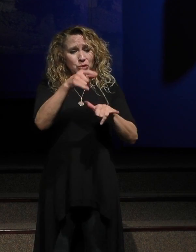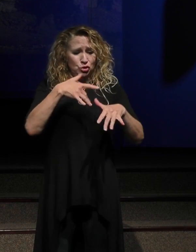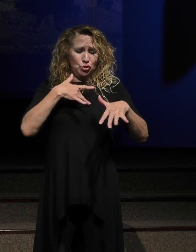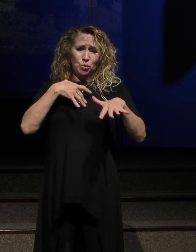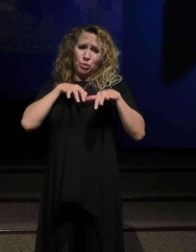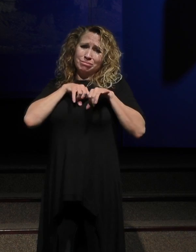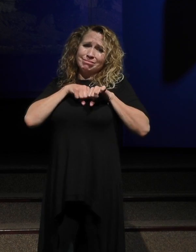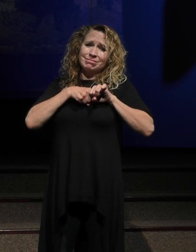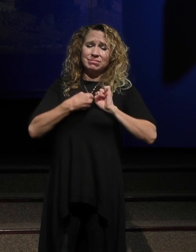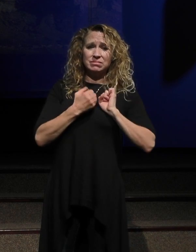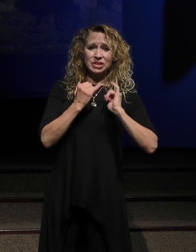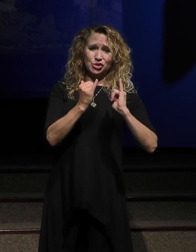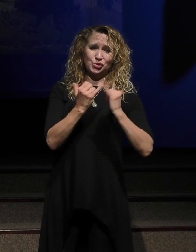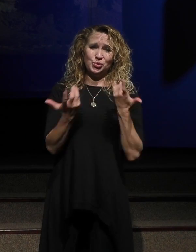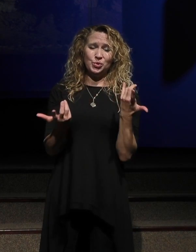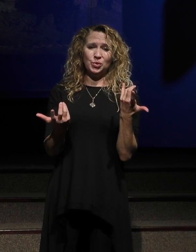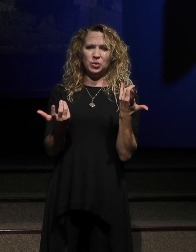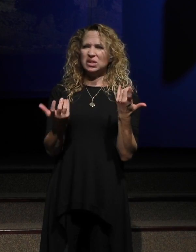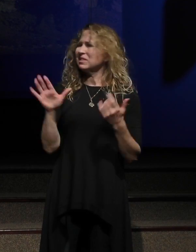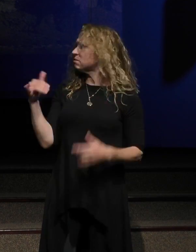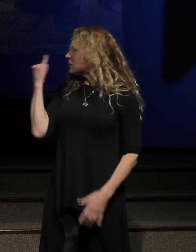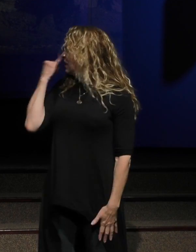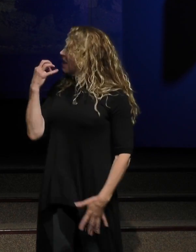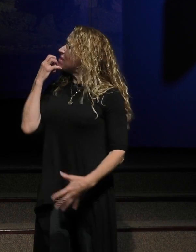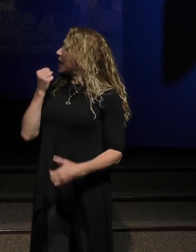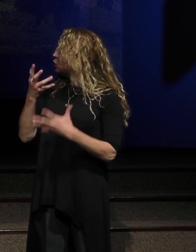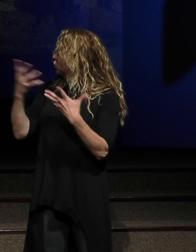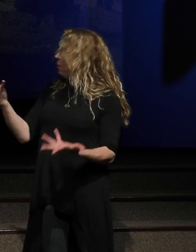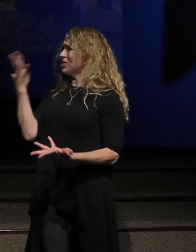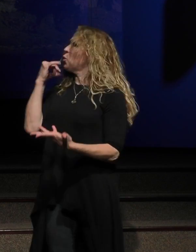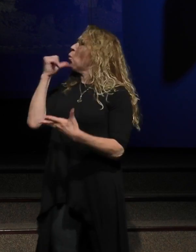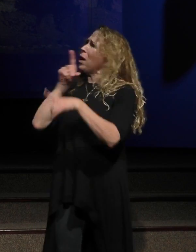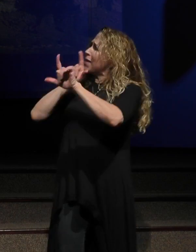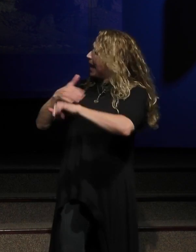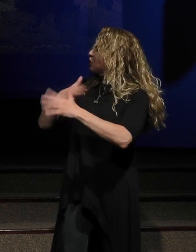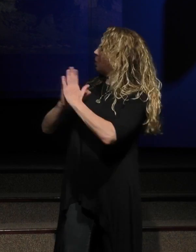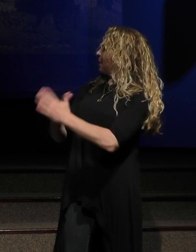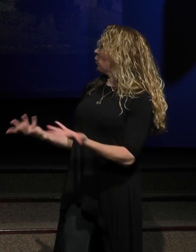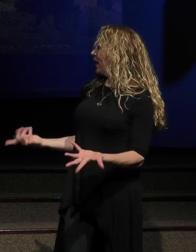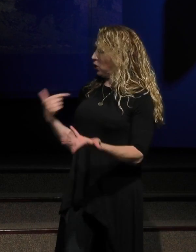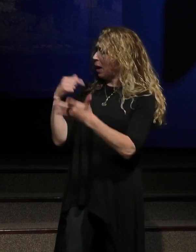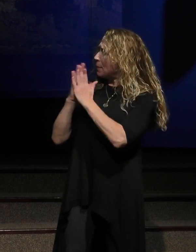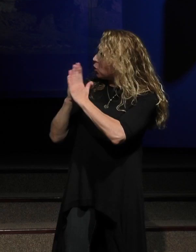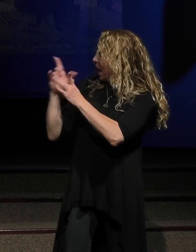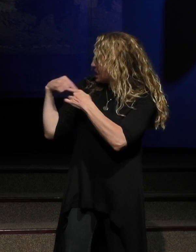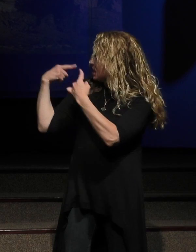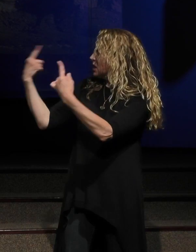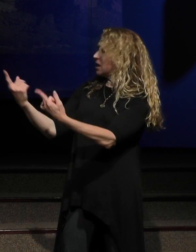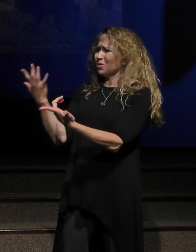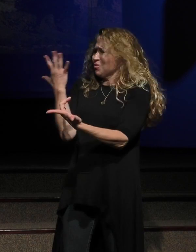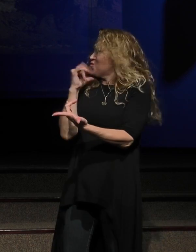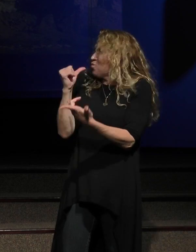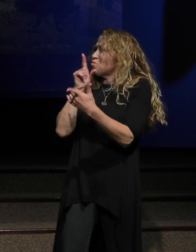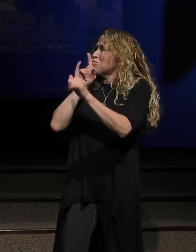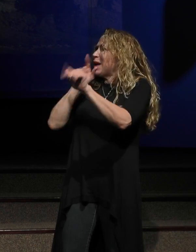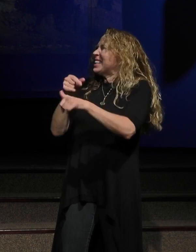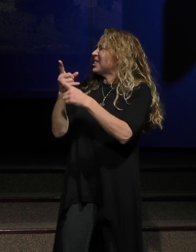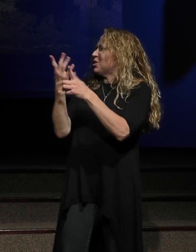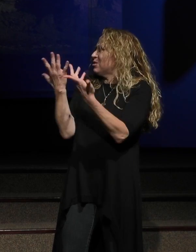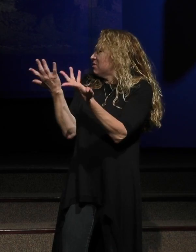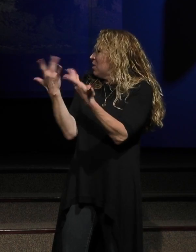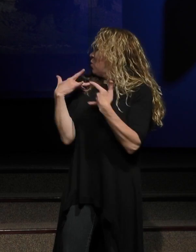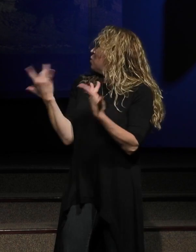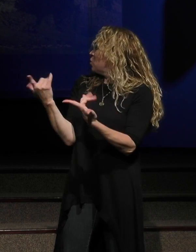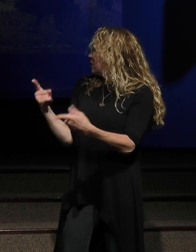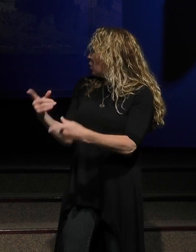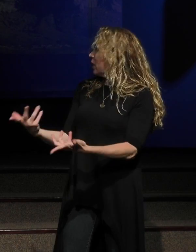much. Okay, Craig, if he cares that much, then why doesn't he answer my desperate prayer, the prayer that I've been praying so fervently? Why doesn't he just answer